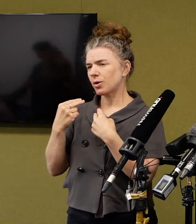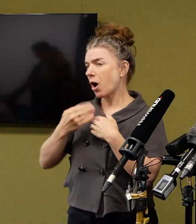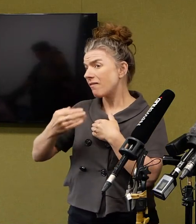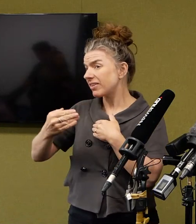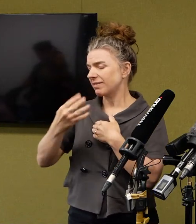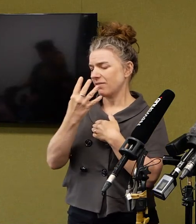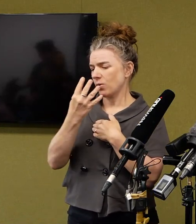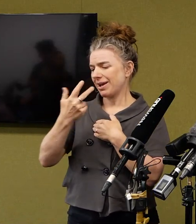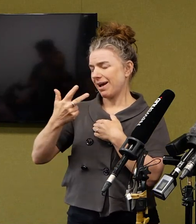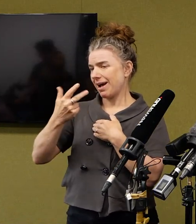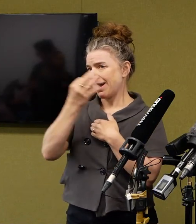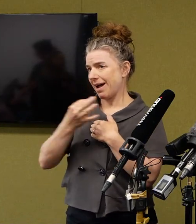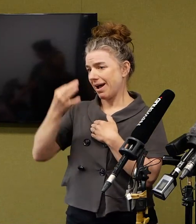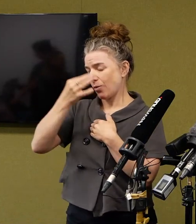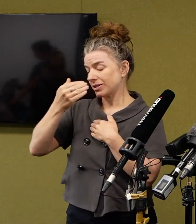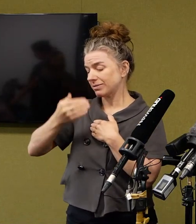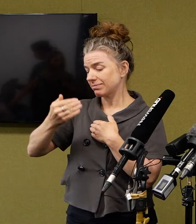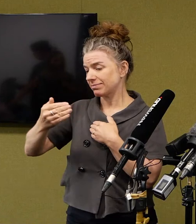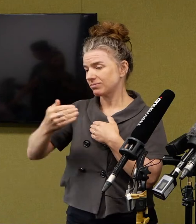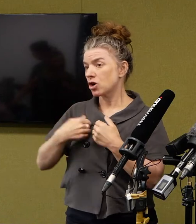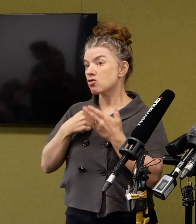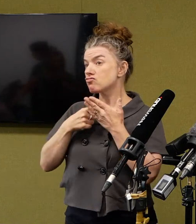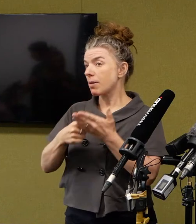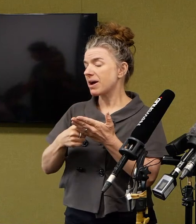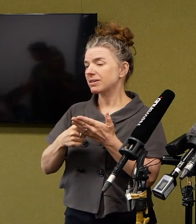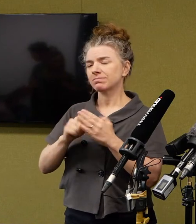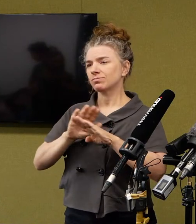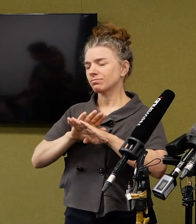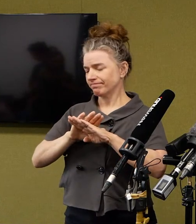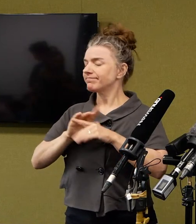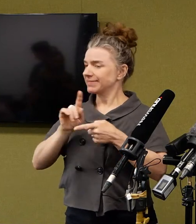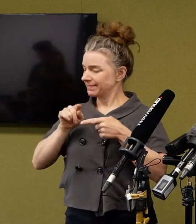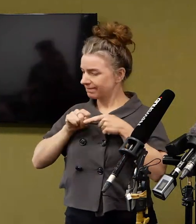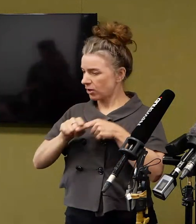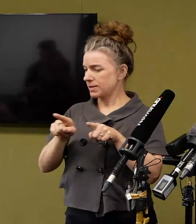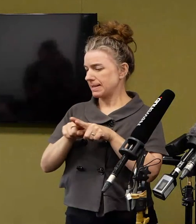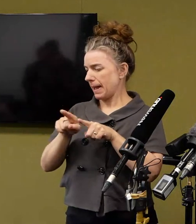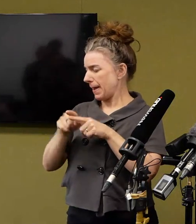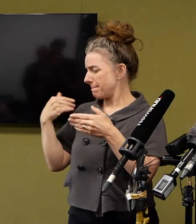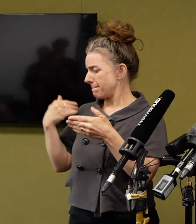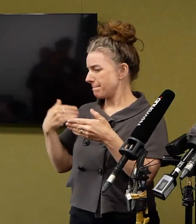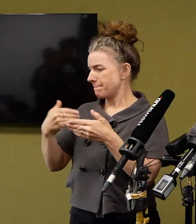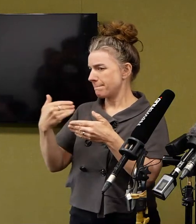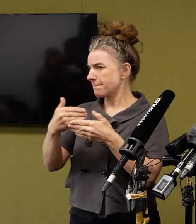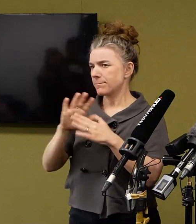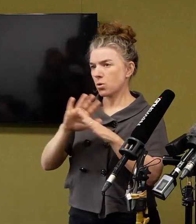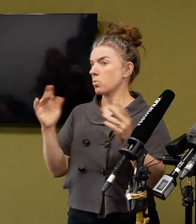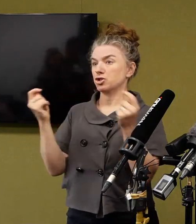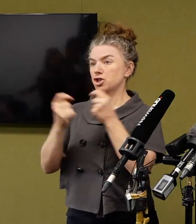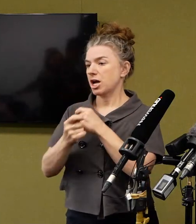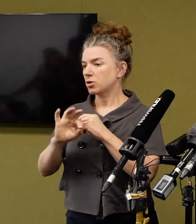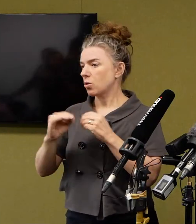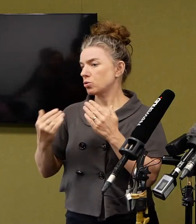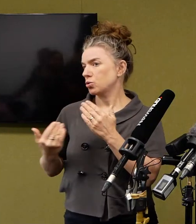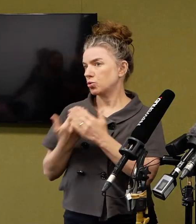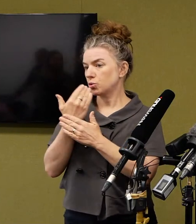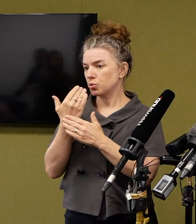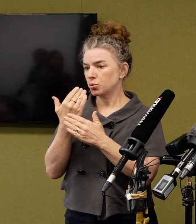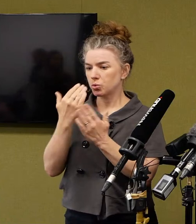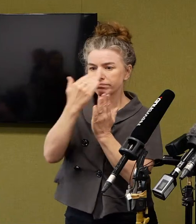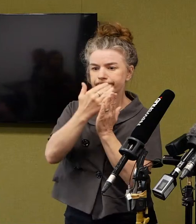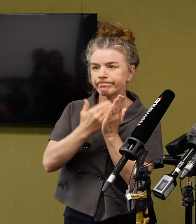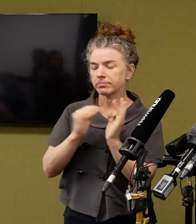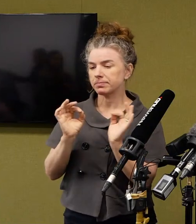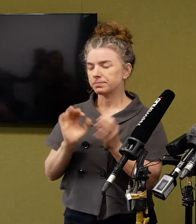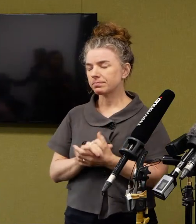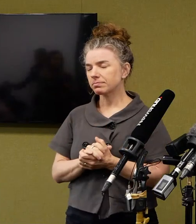assessment and have recommended our advice is no change to the current measures at this point. We have very